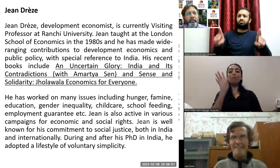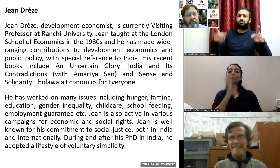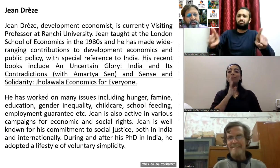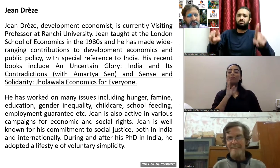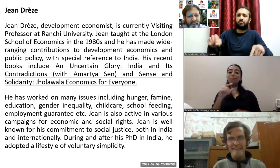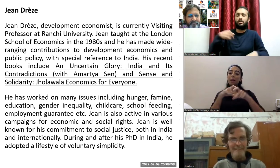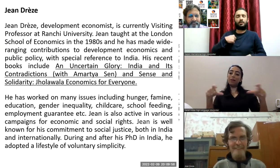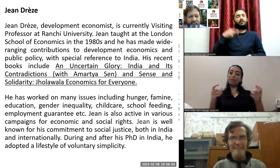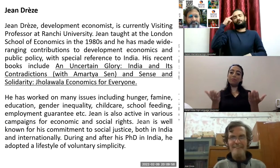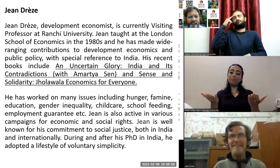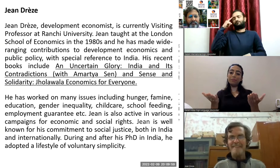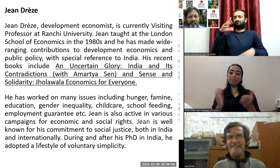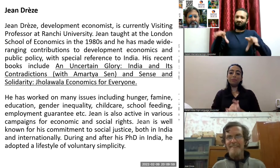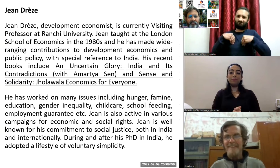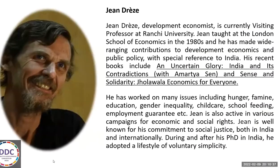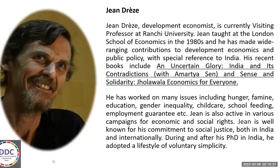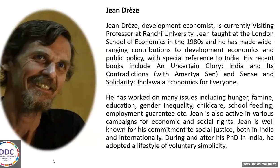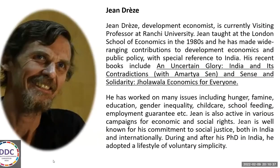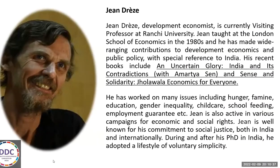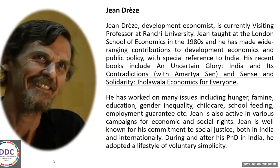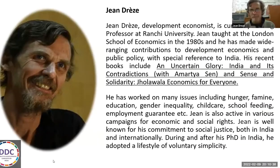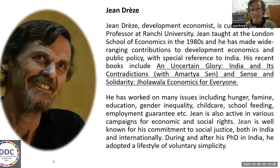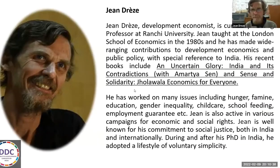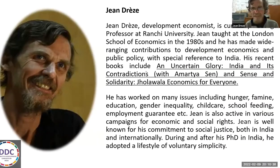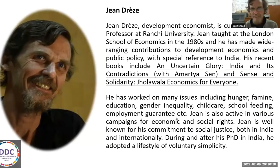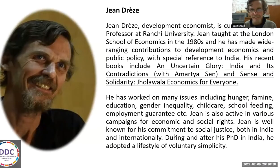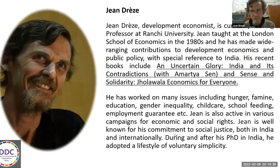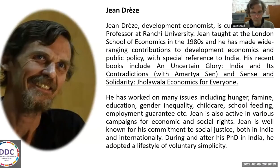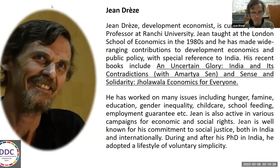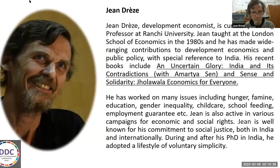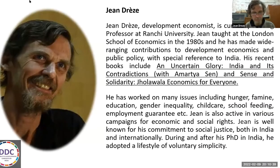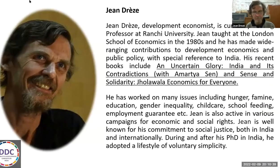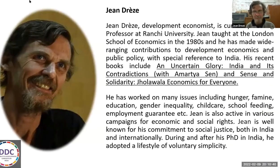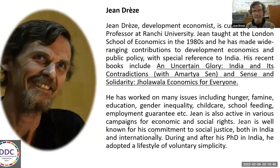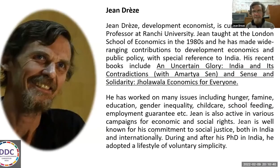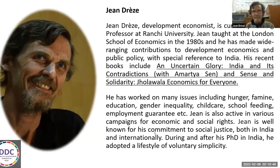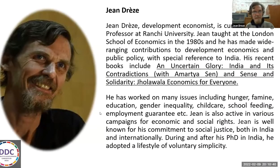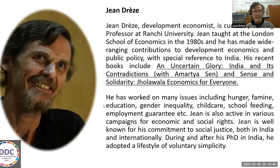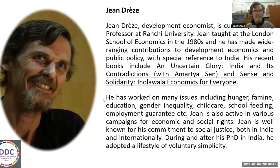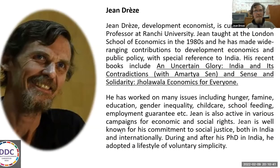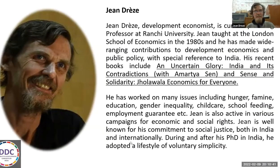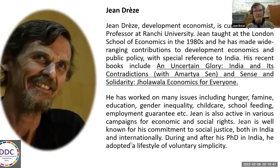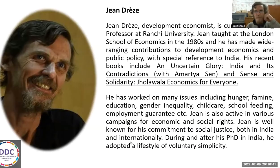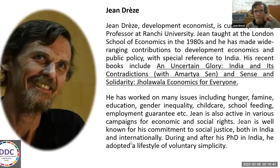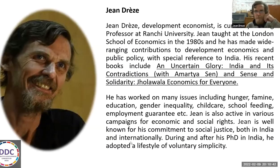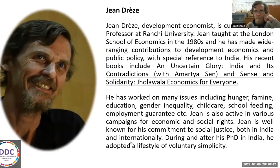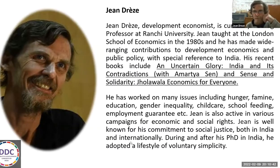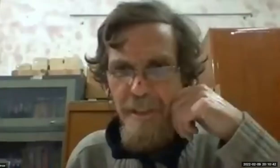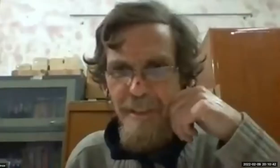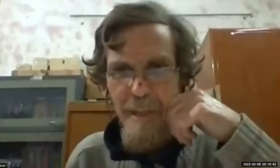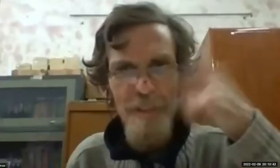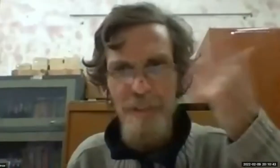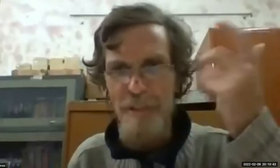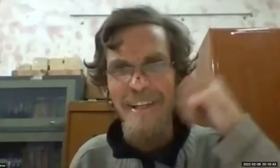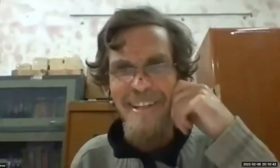over to you john thank you very much and thank you everyone for inviting me for be with you